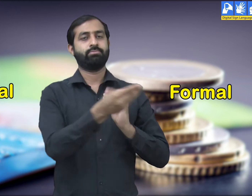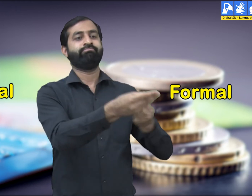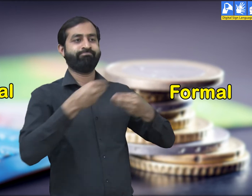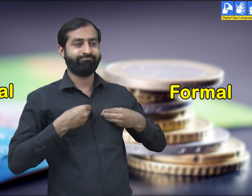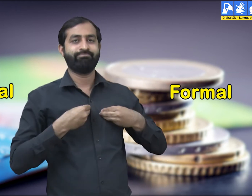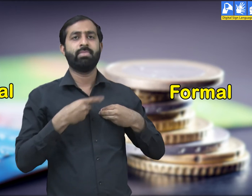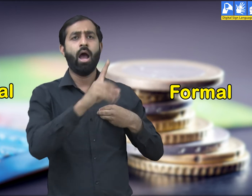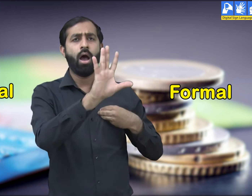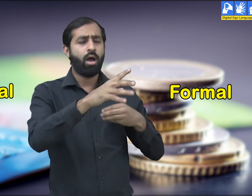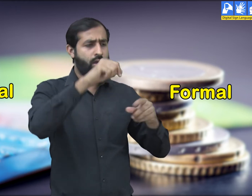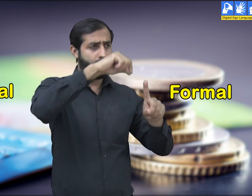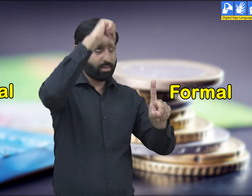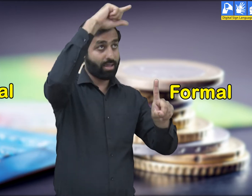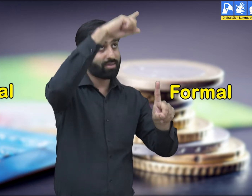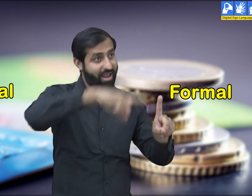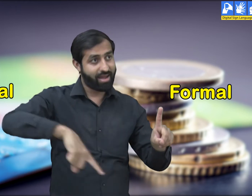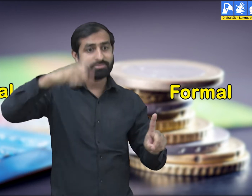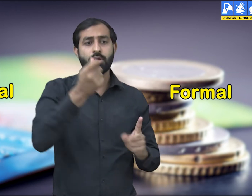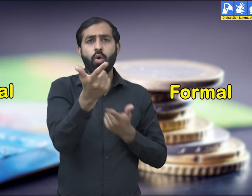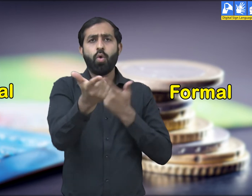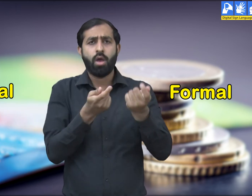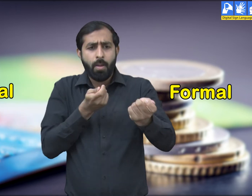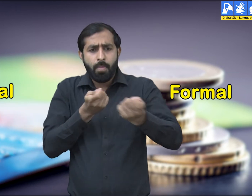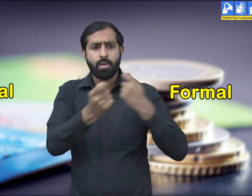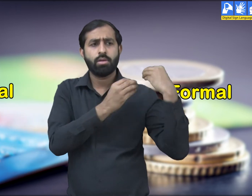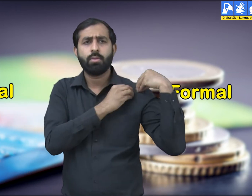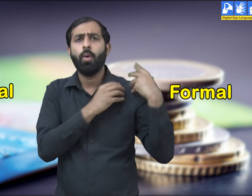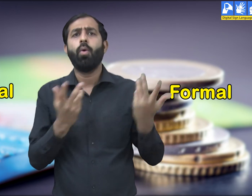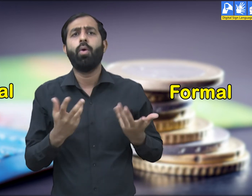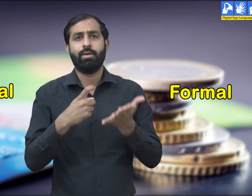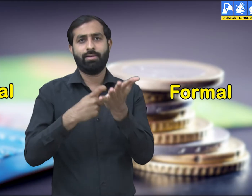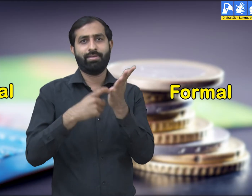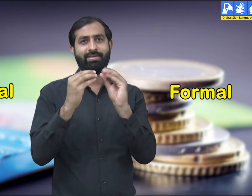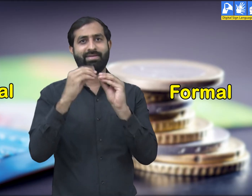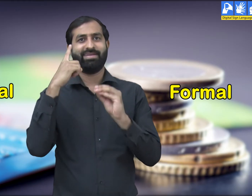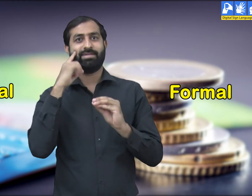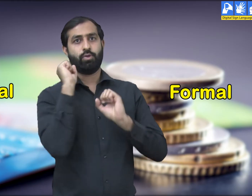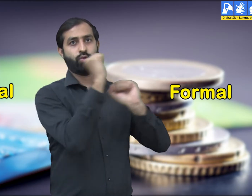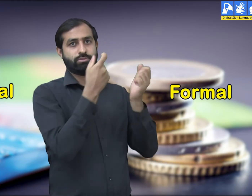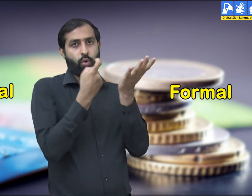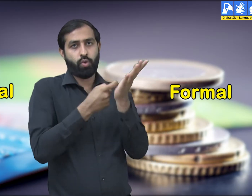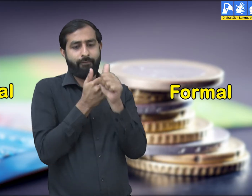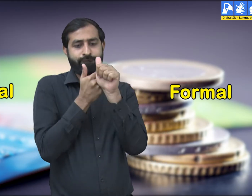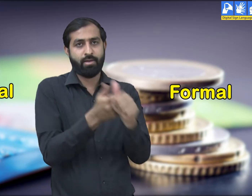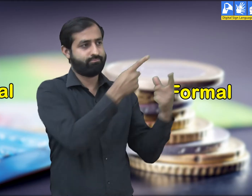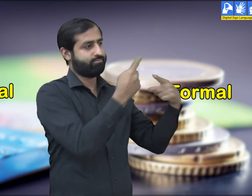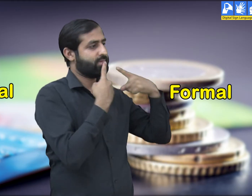based on the different types of loans. The norms followed by all banks across India have been set